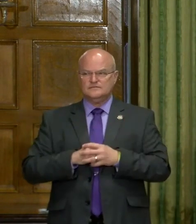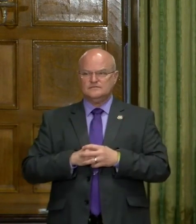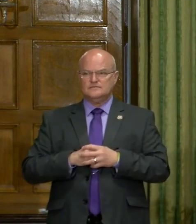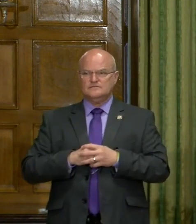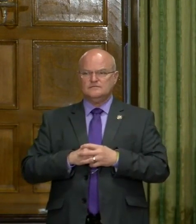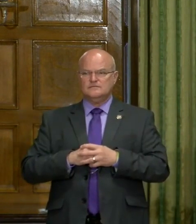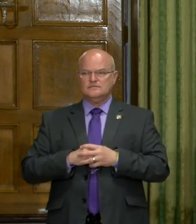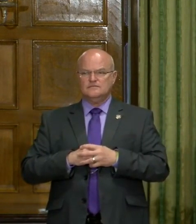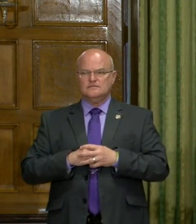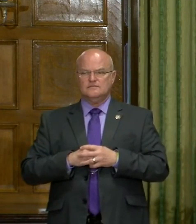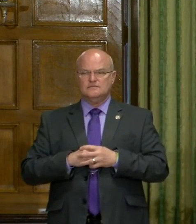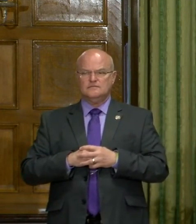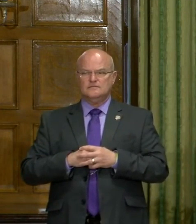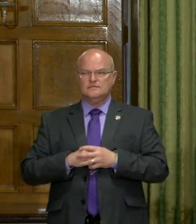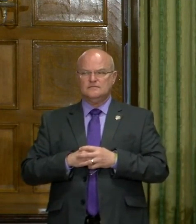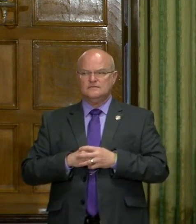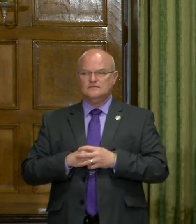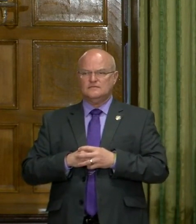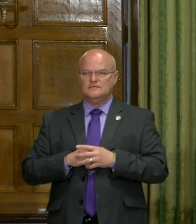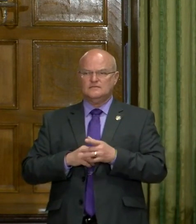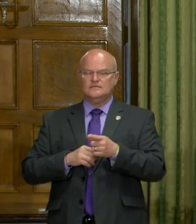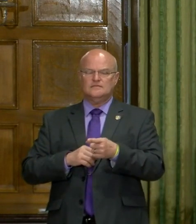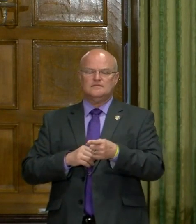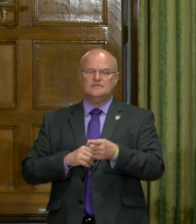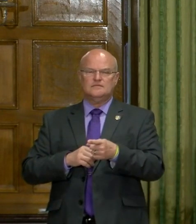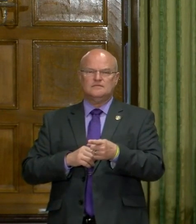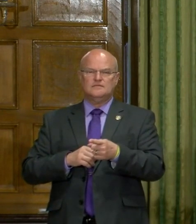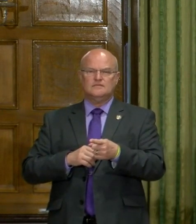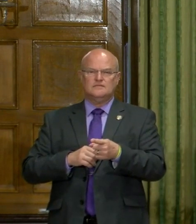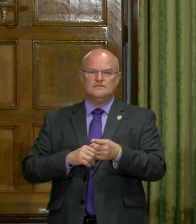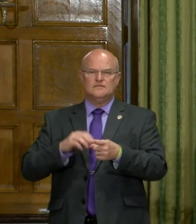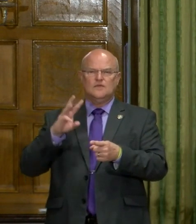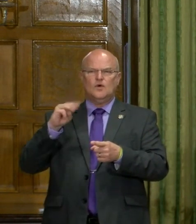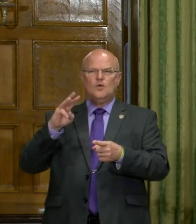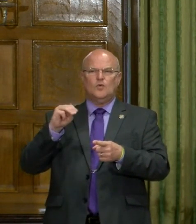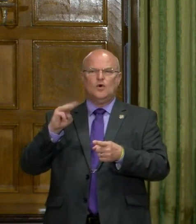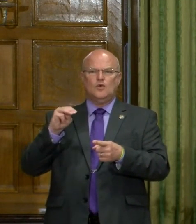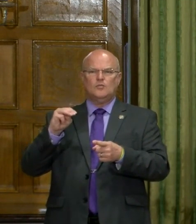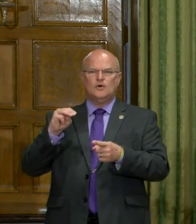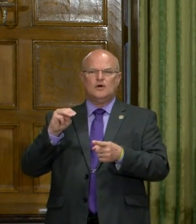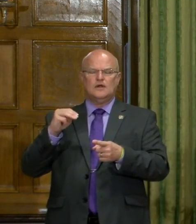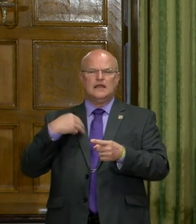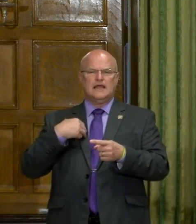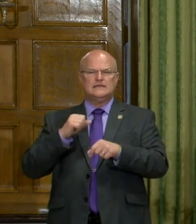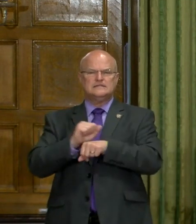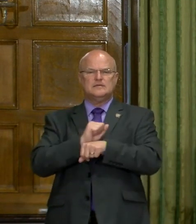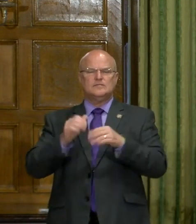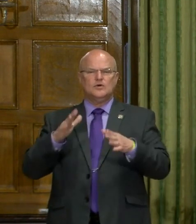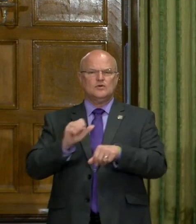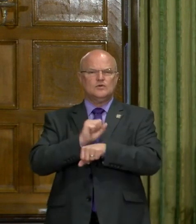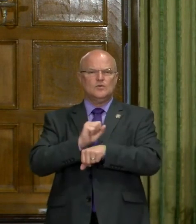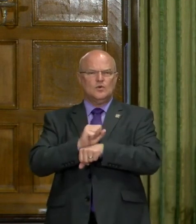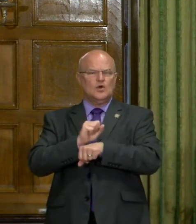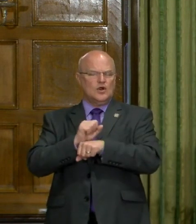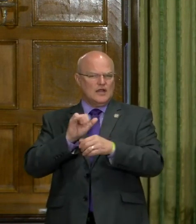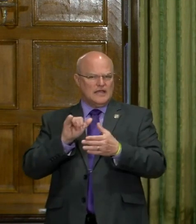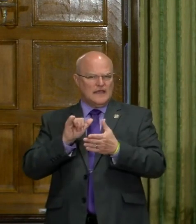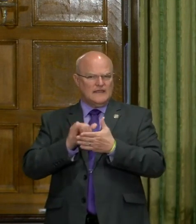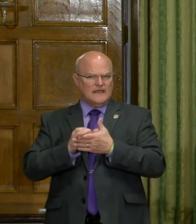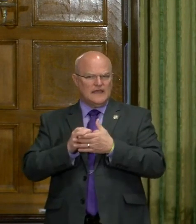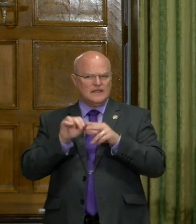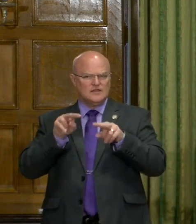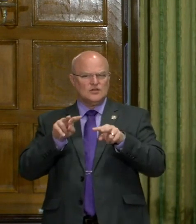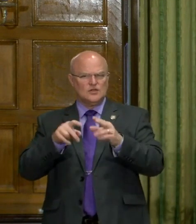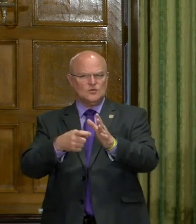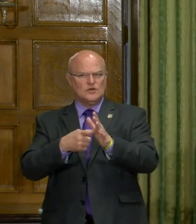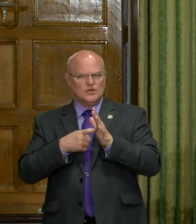And Governor, was just curious from page 4C again. Uh, Walmart has required employees to wear face masks. Uh, have you taken another look